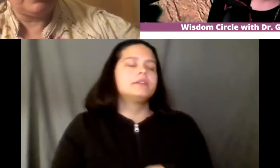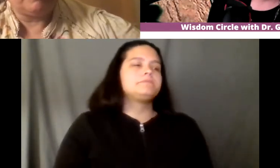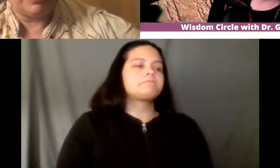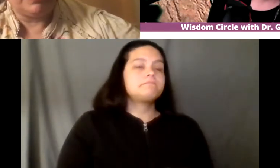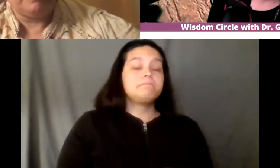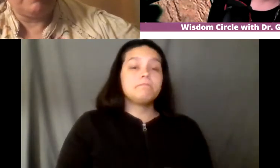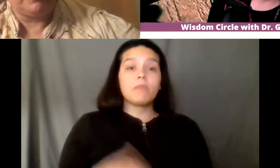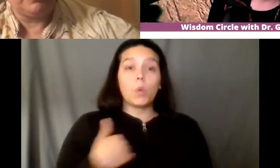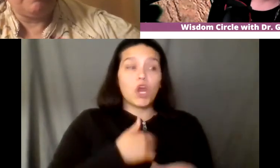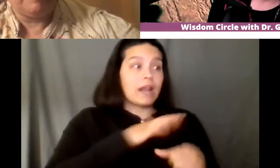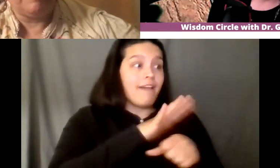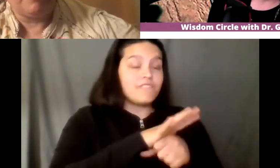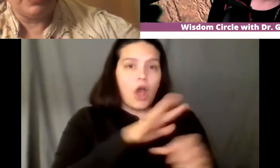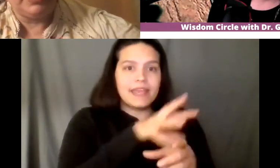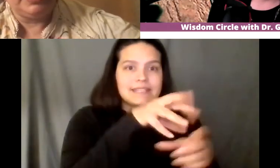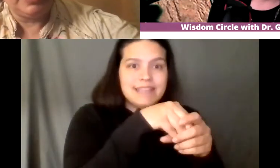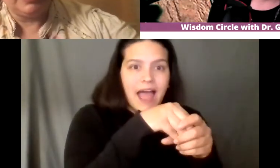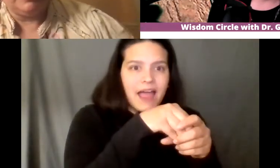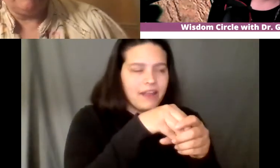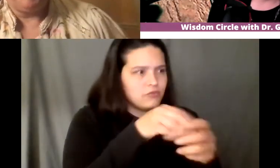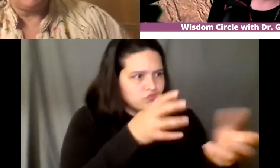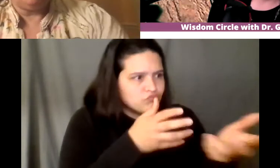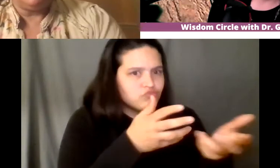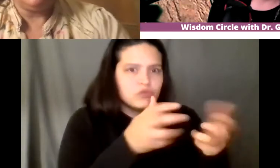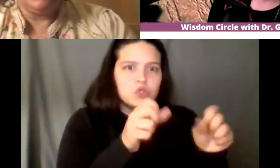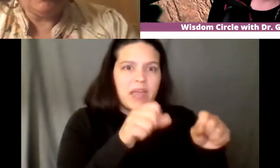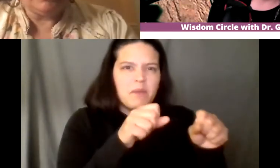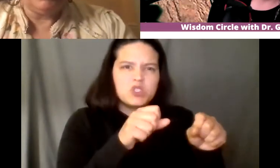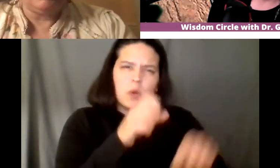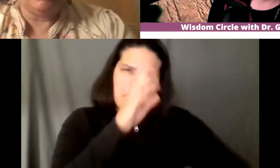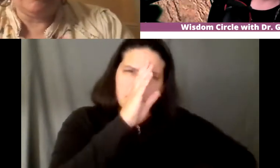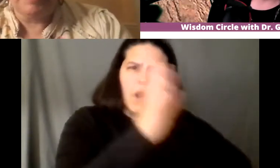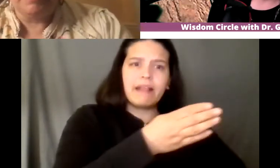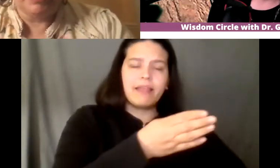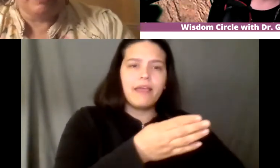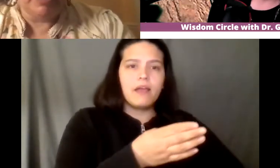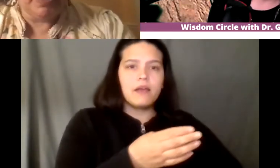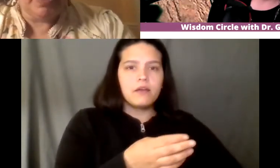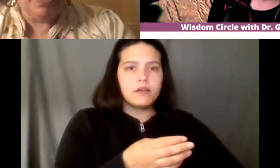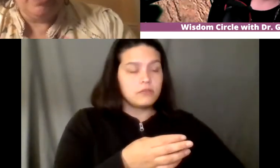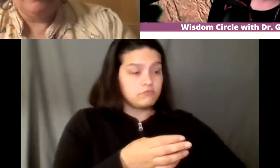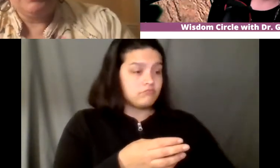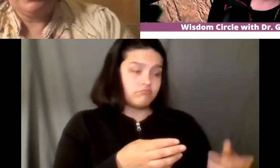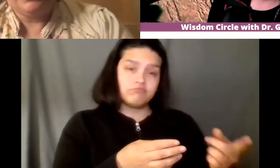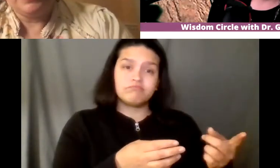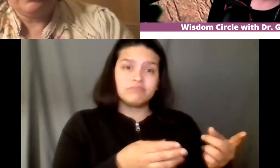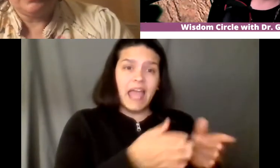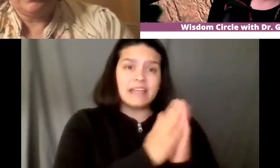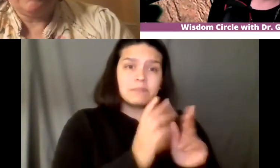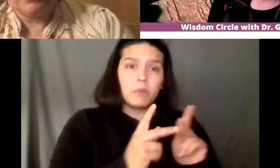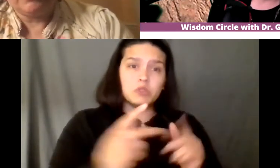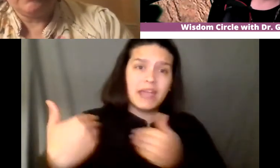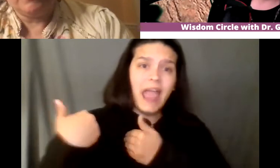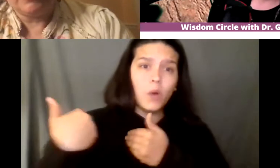inside sometimes to be able to very pointedly blatantly hold uh people accountable we then